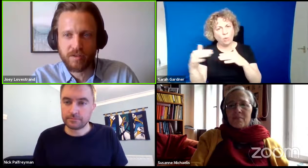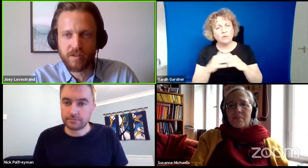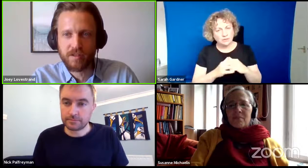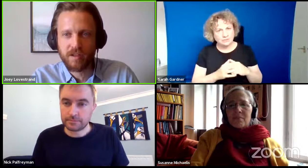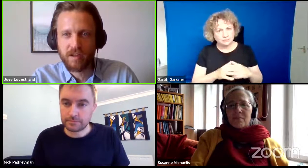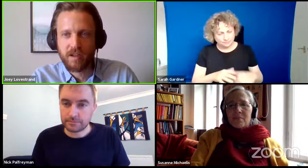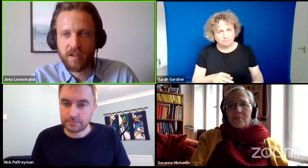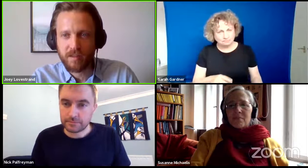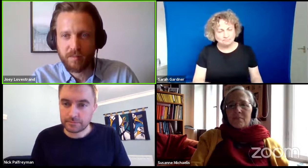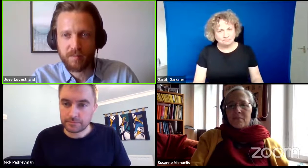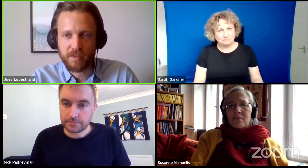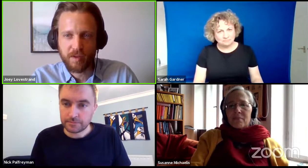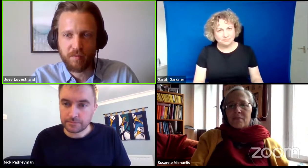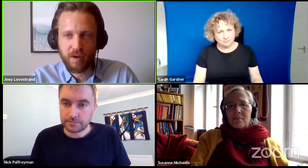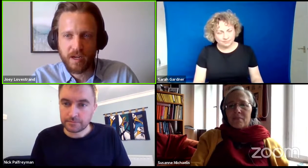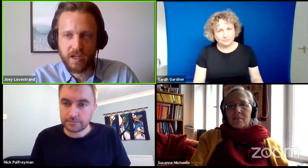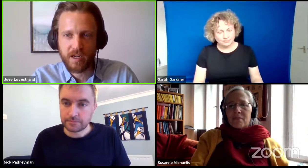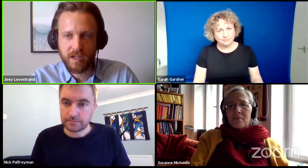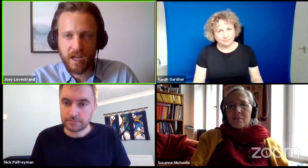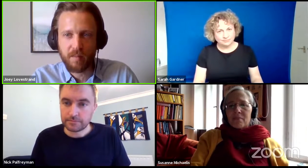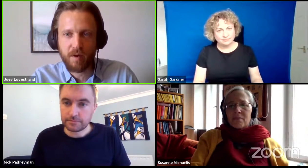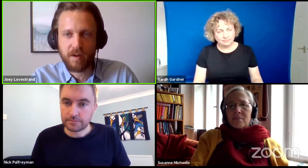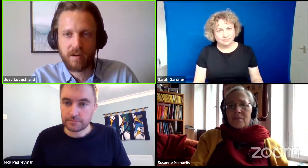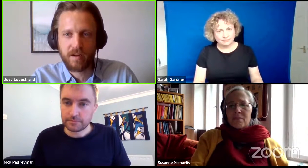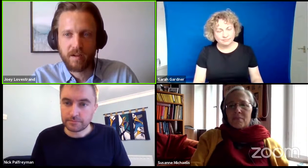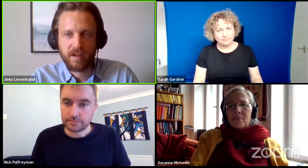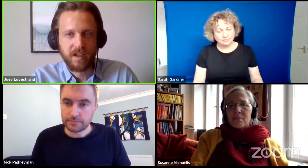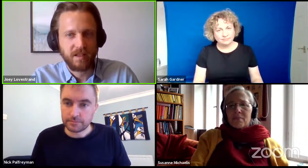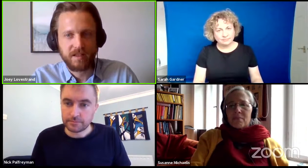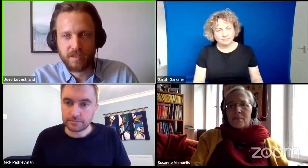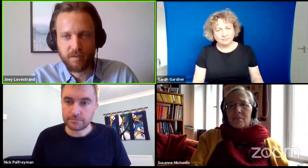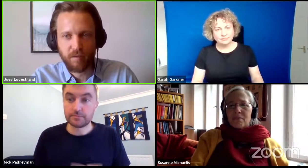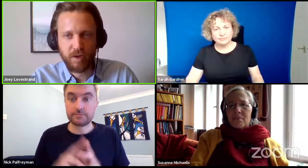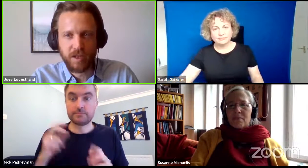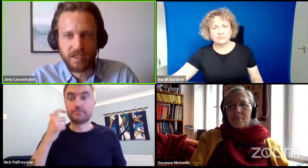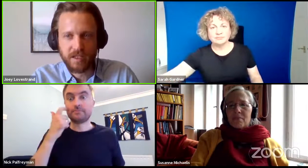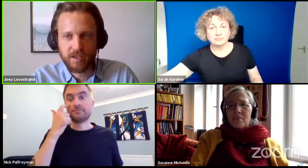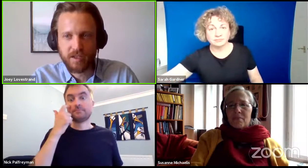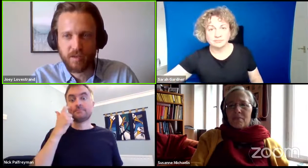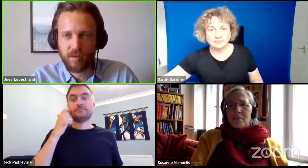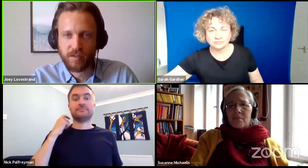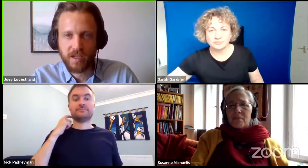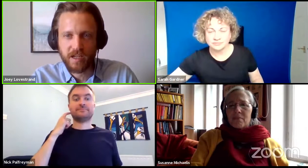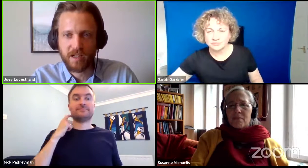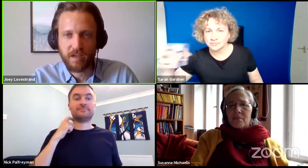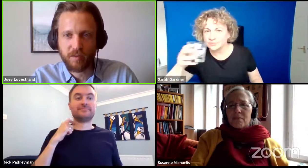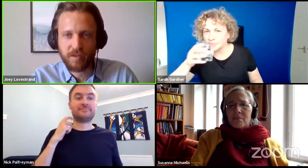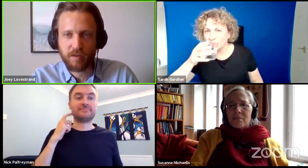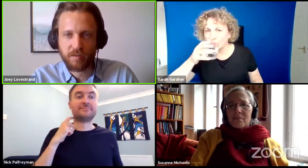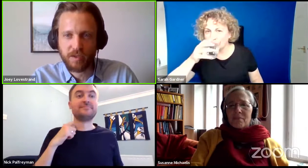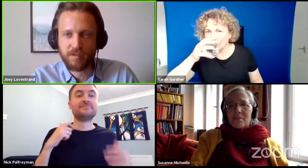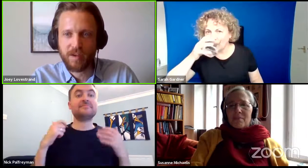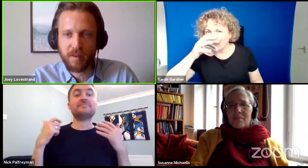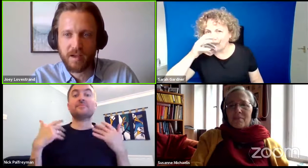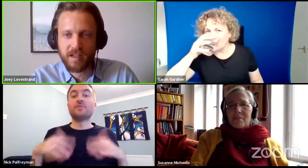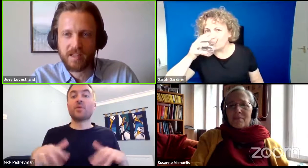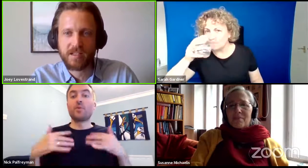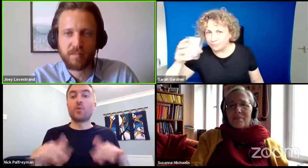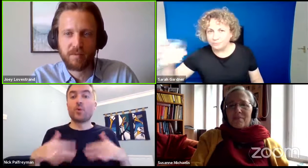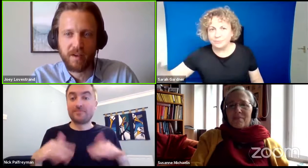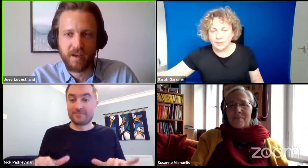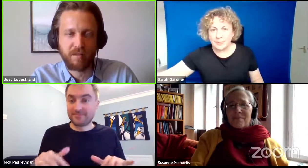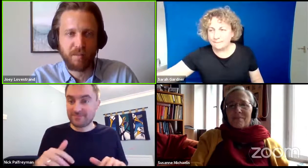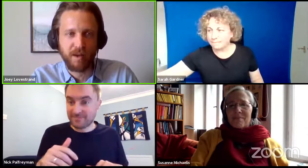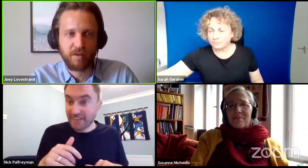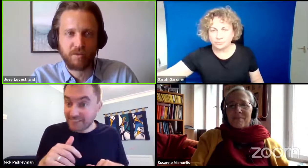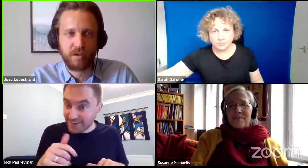structures in the variety in Ambon in the sense of priorization over a second language acquisition phenomenon that